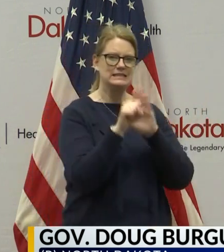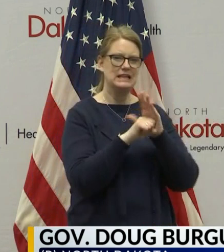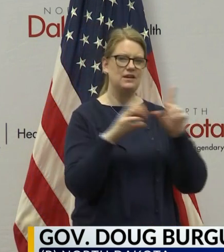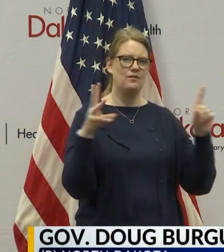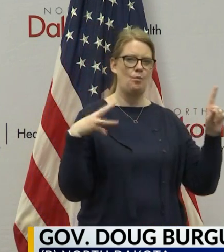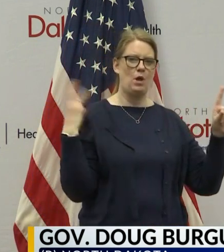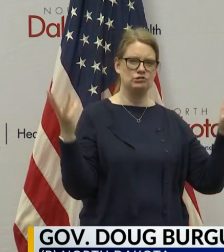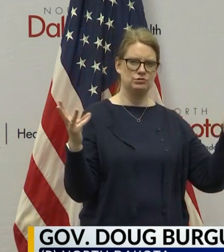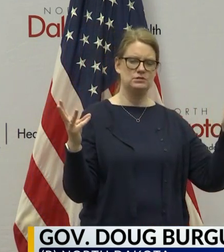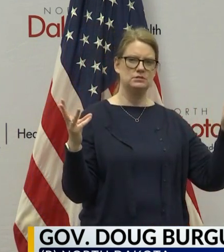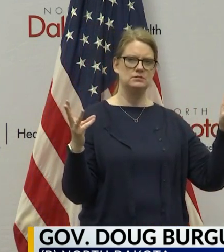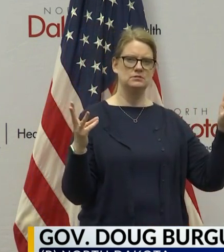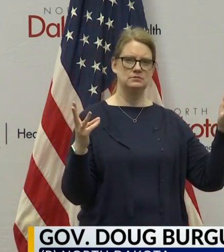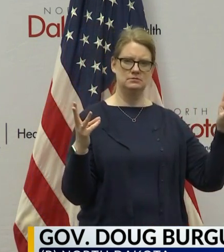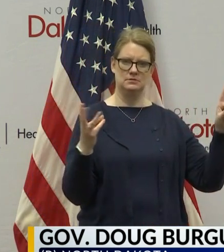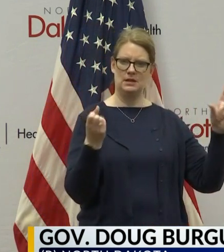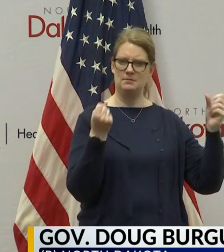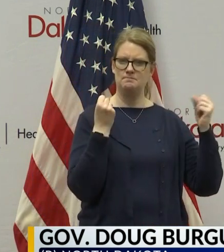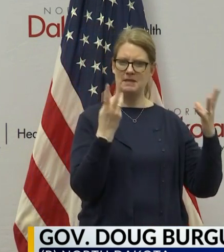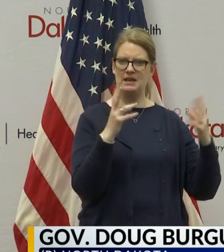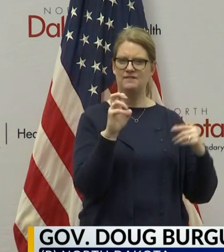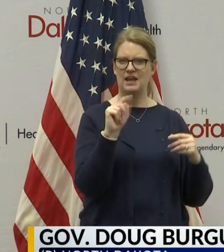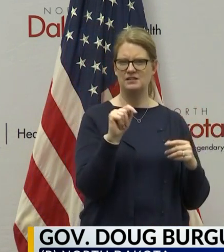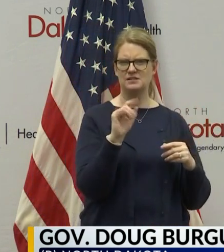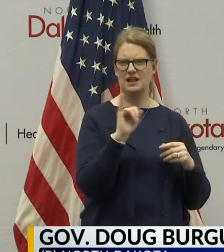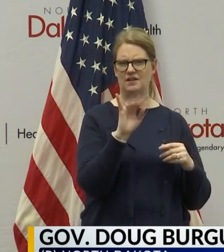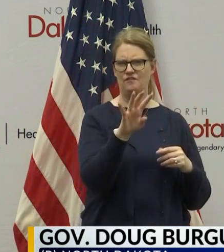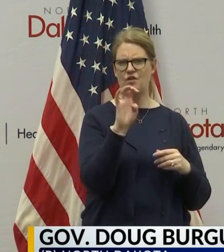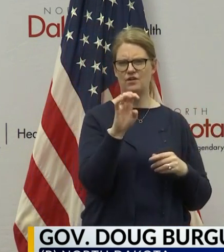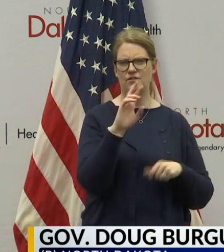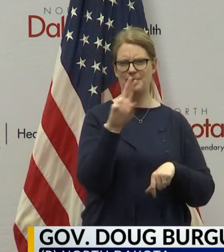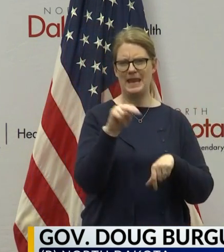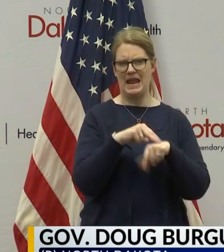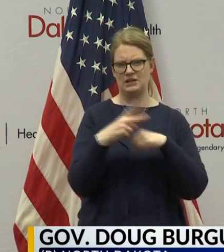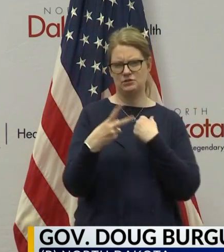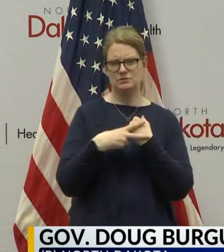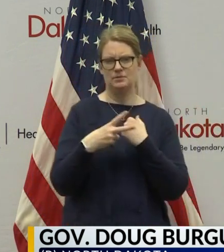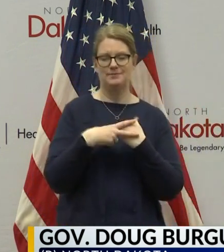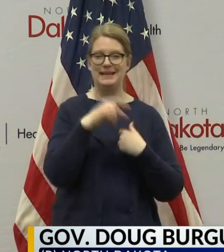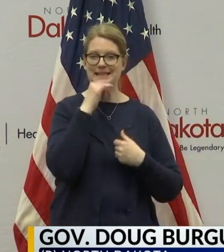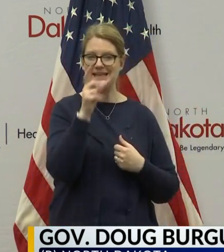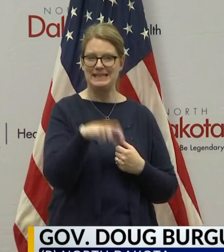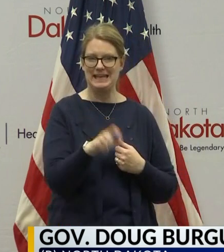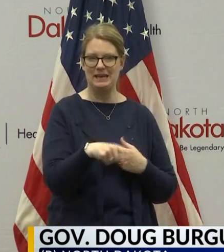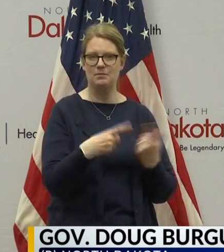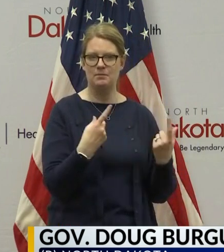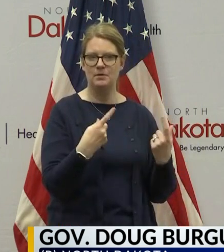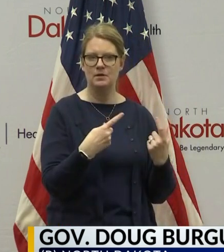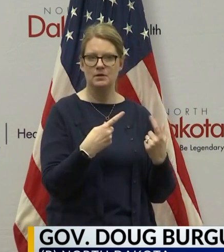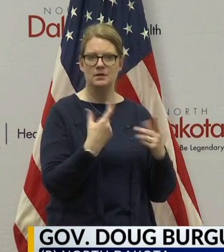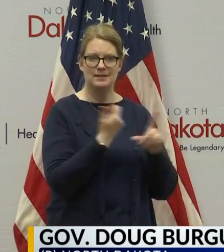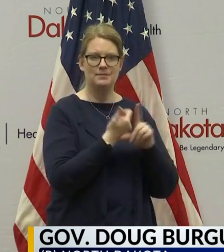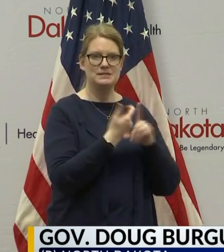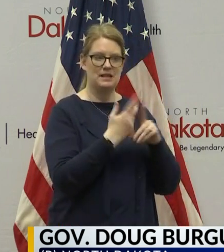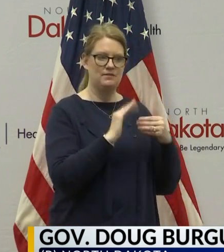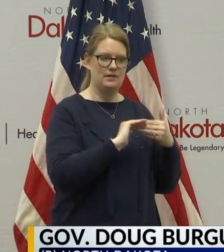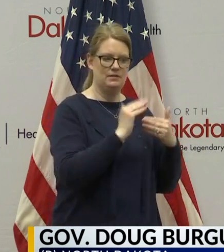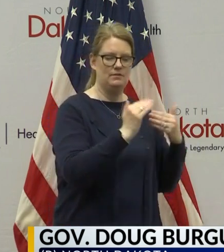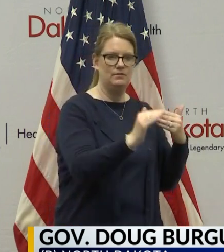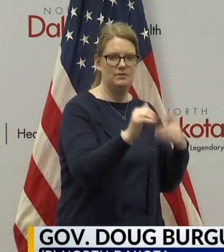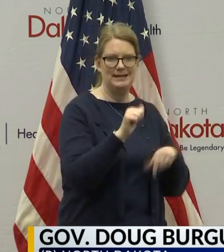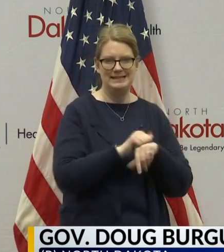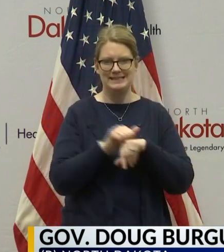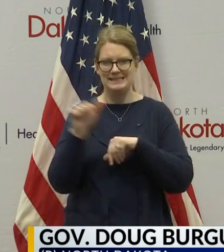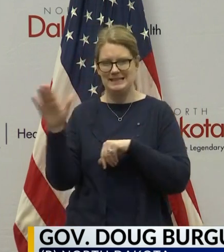a number of ventilators like 400 from the national stockpile didn't need them because they had flattened their curve and sent them